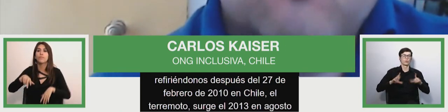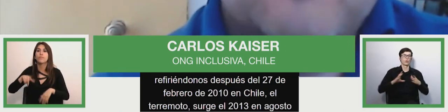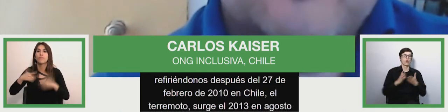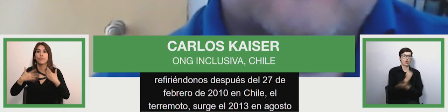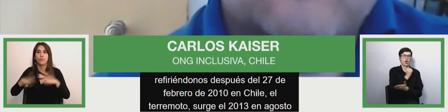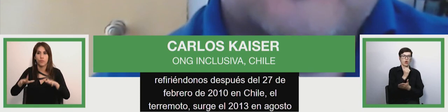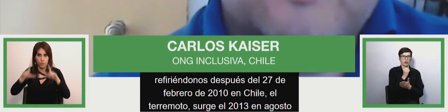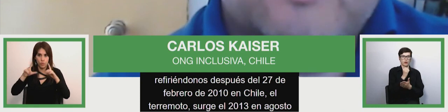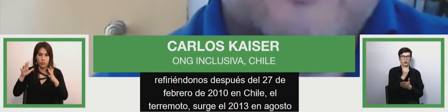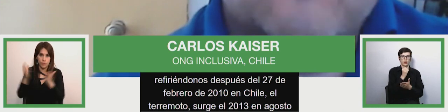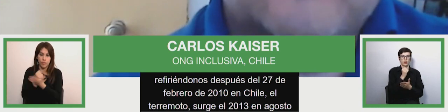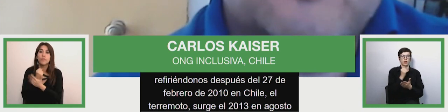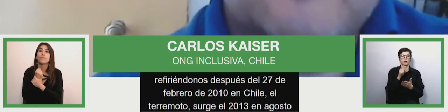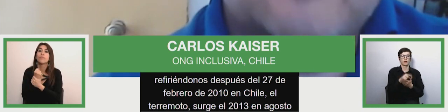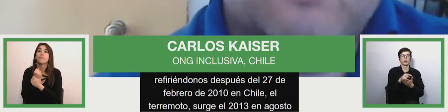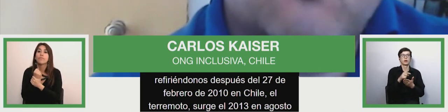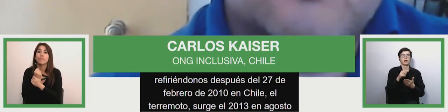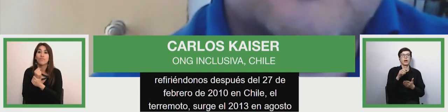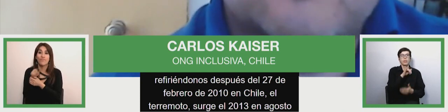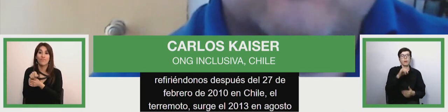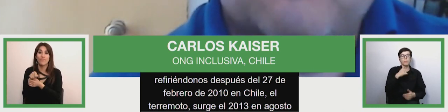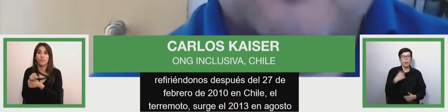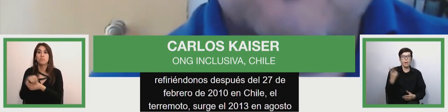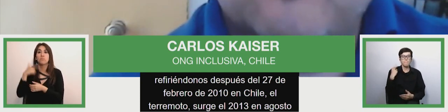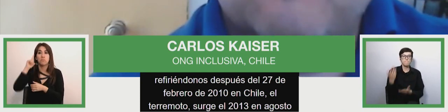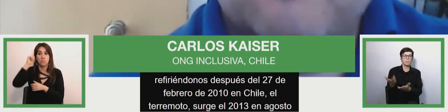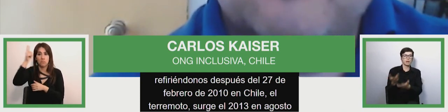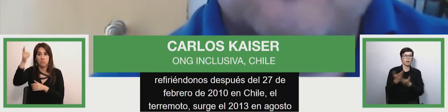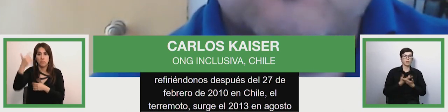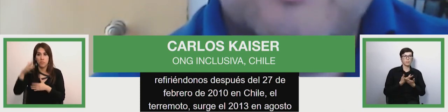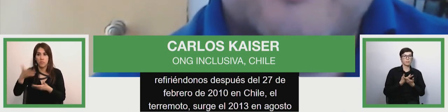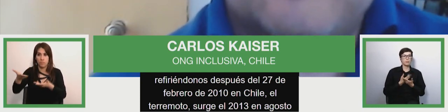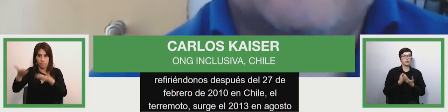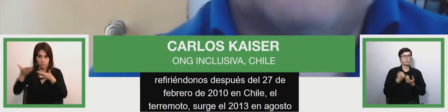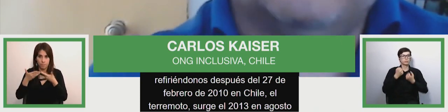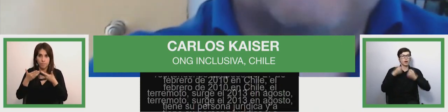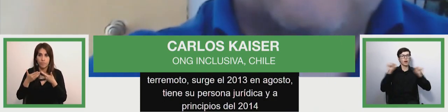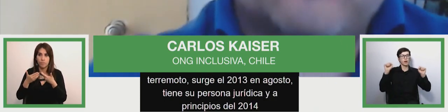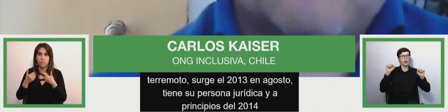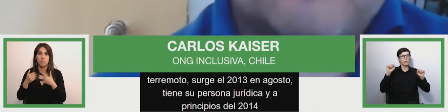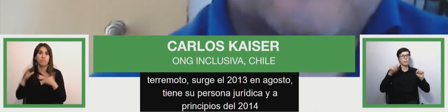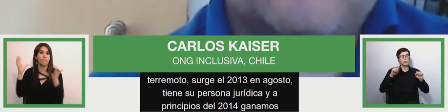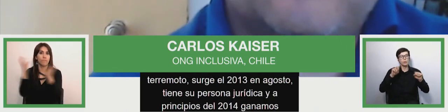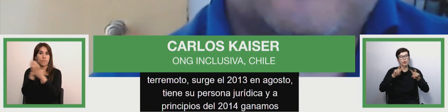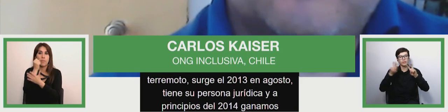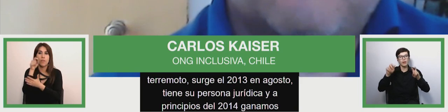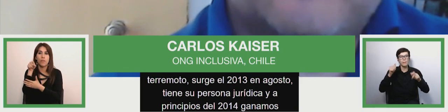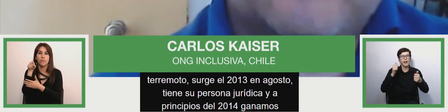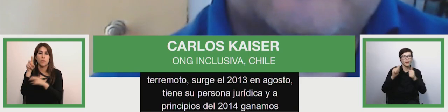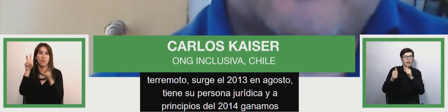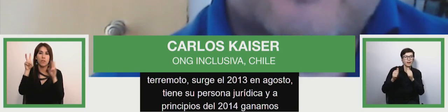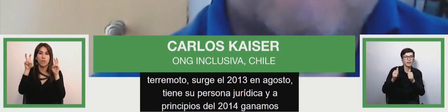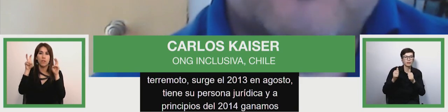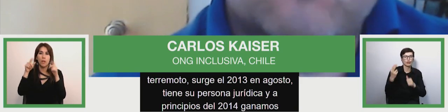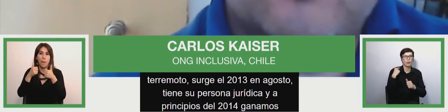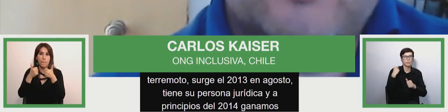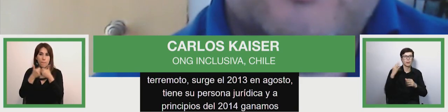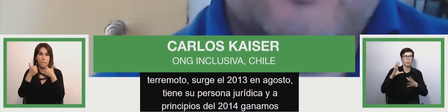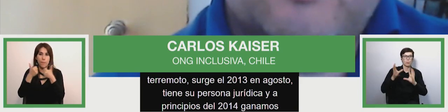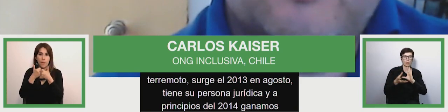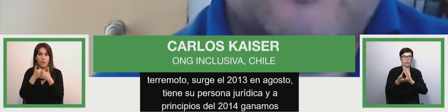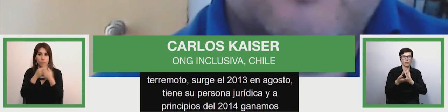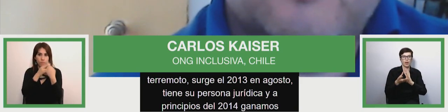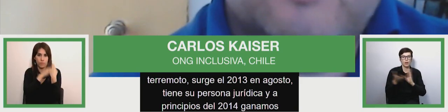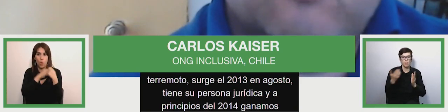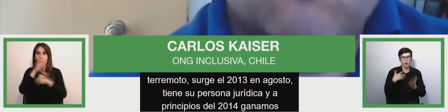2010 the earthquake and tsunami that were ngo inclusive arise in 2013 that's when we gained our